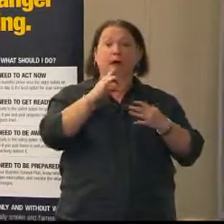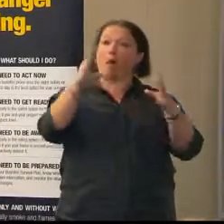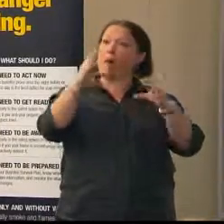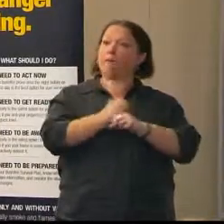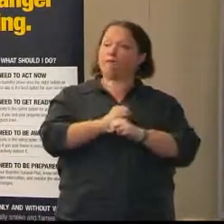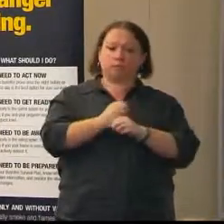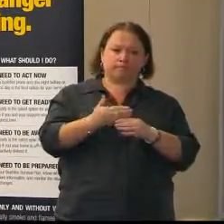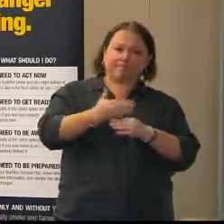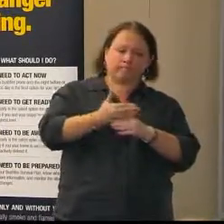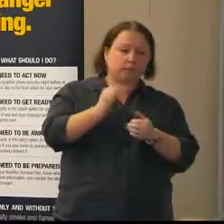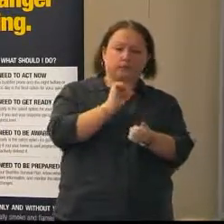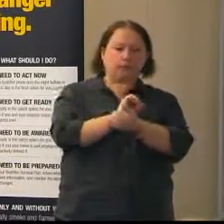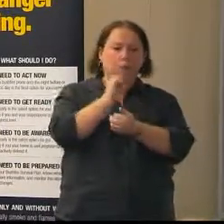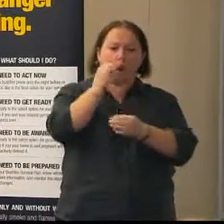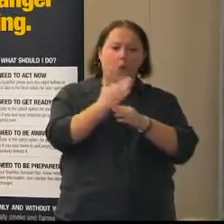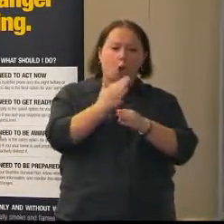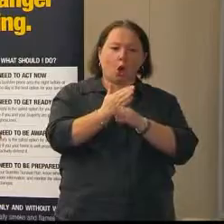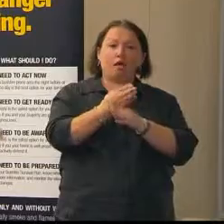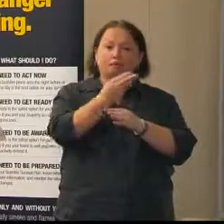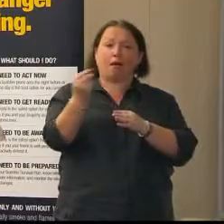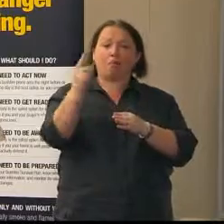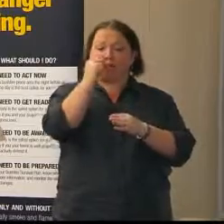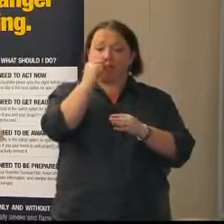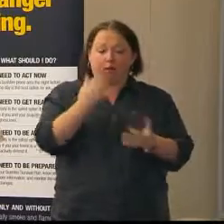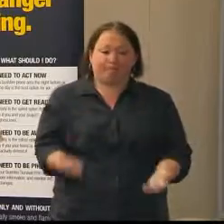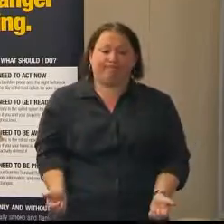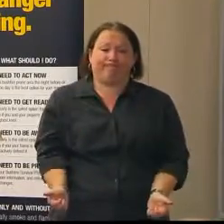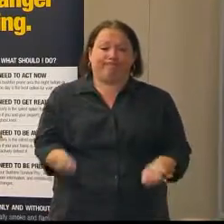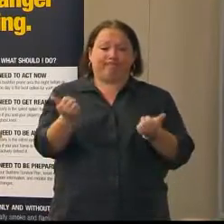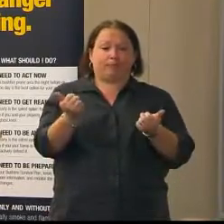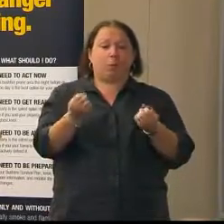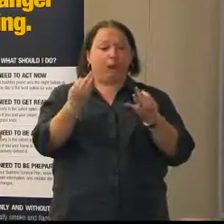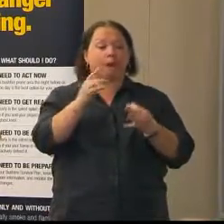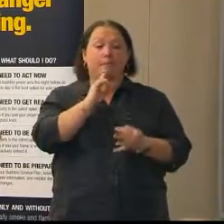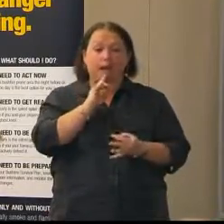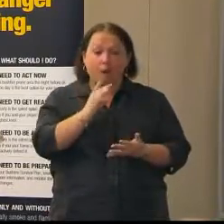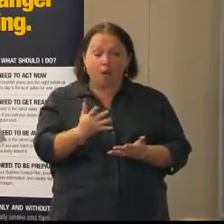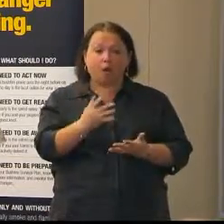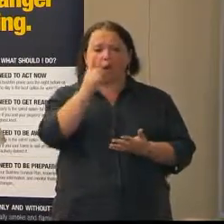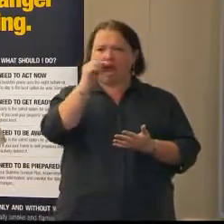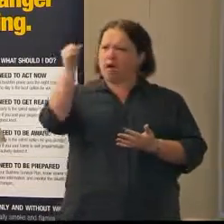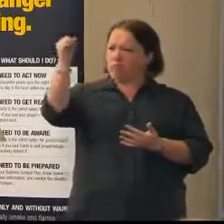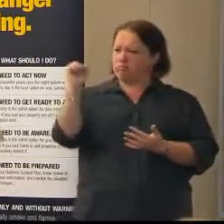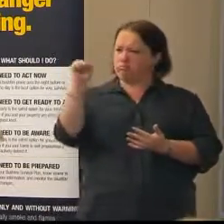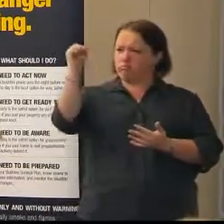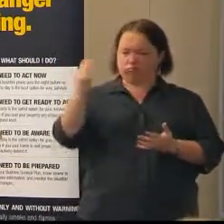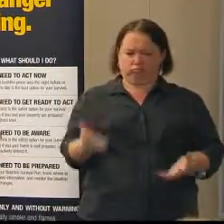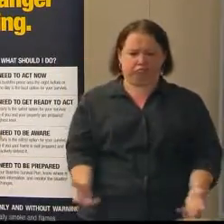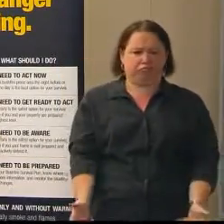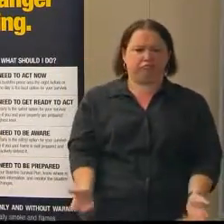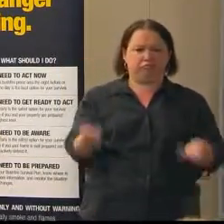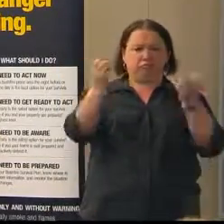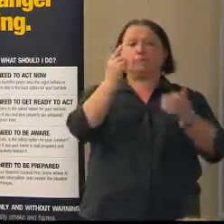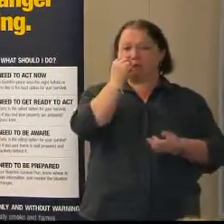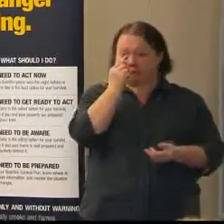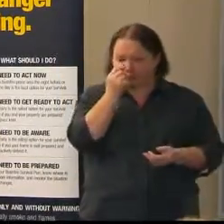won't work. It is possible to lift a garage door without power. You can pull a lever and lift a door. It